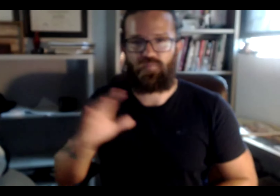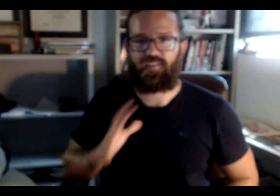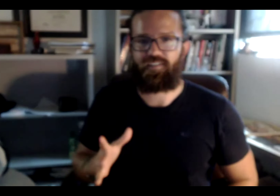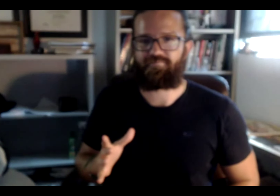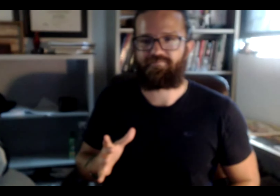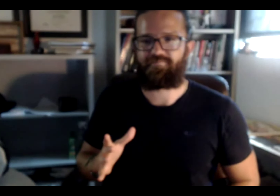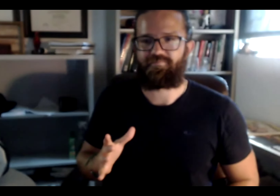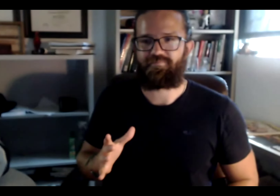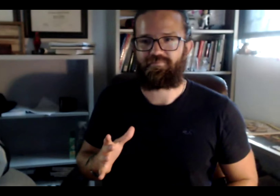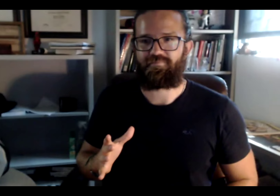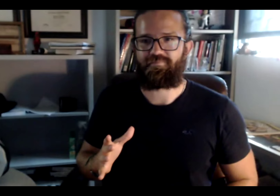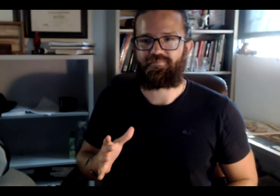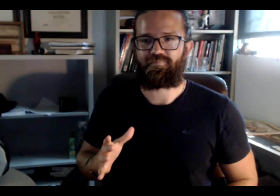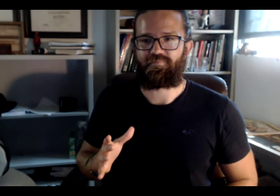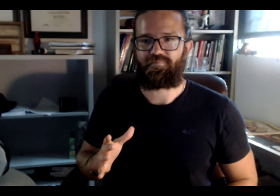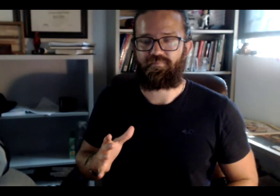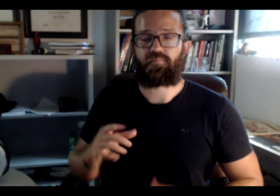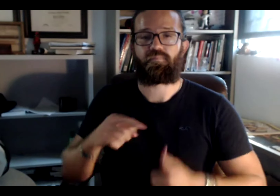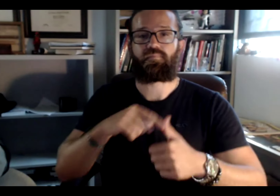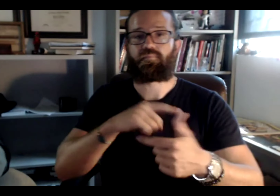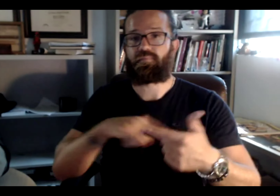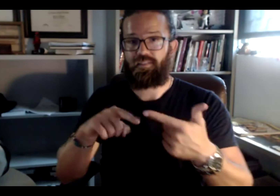And if you do follow the instructions, you're going to be fine.